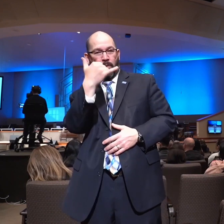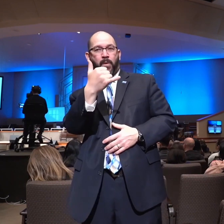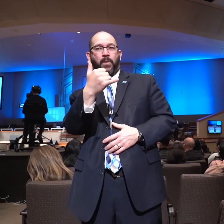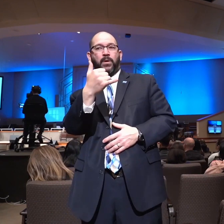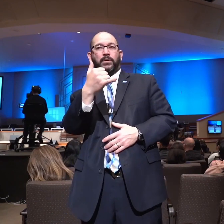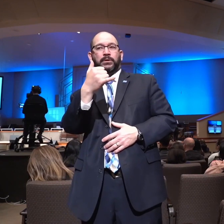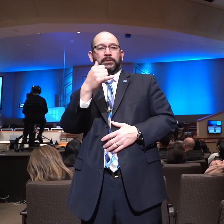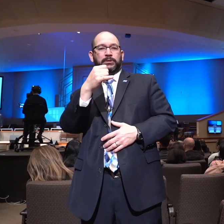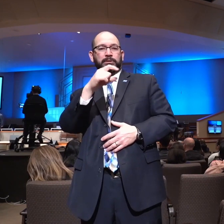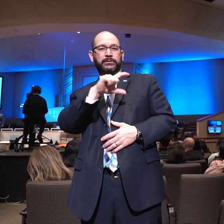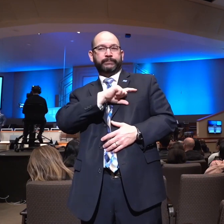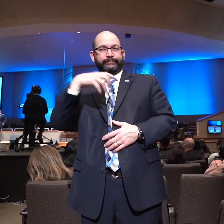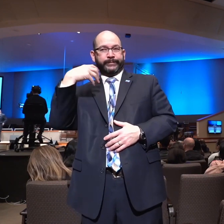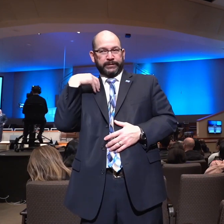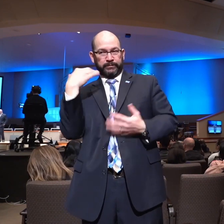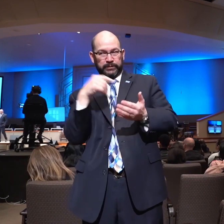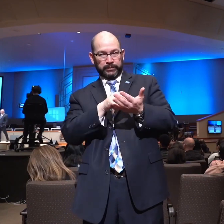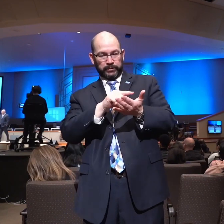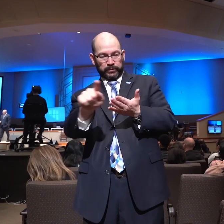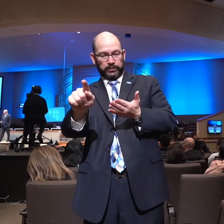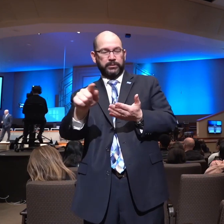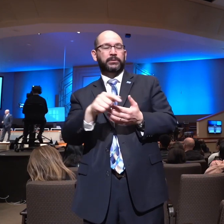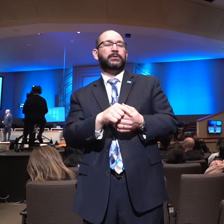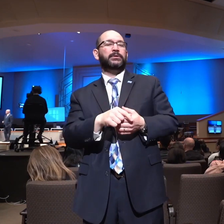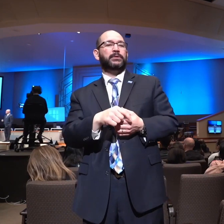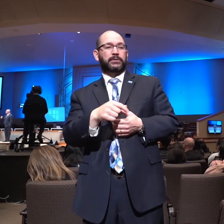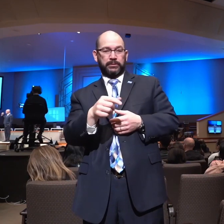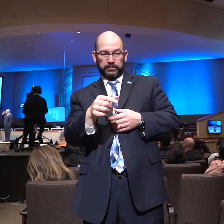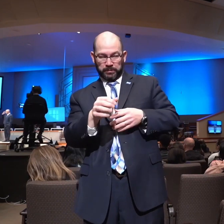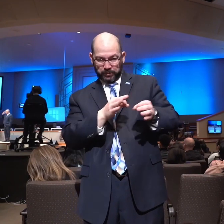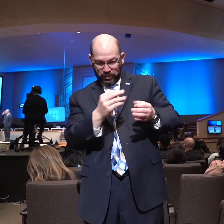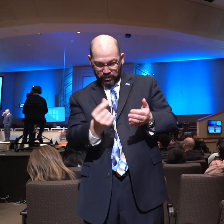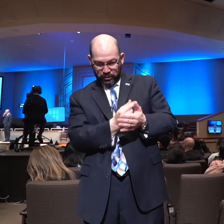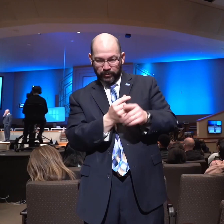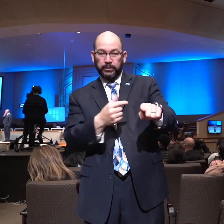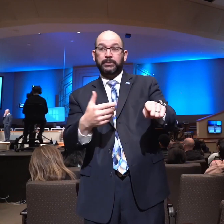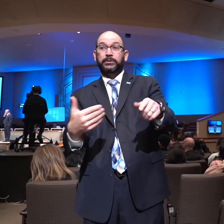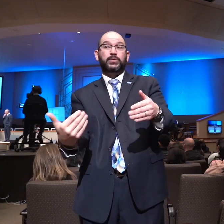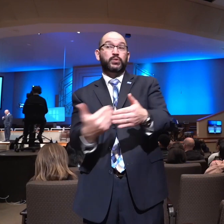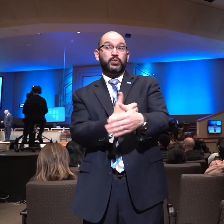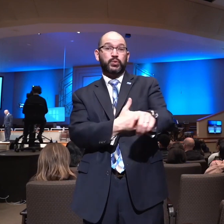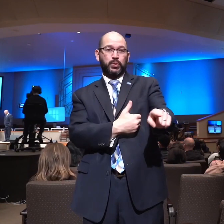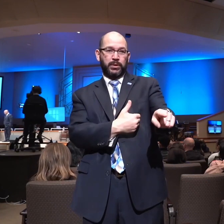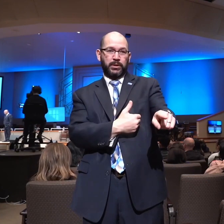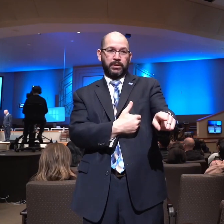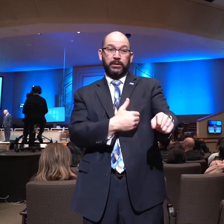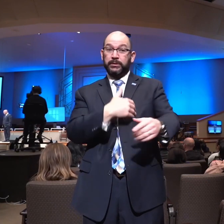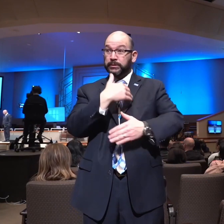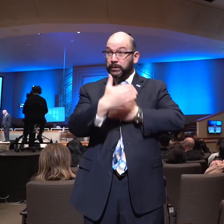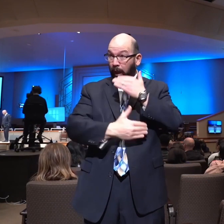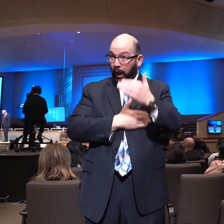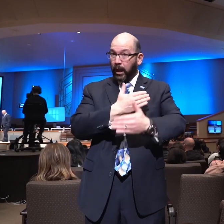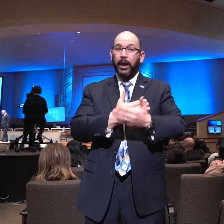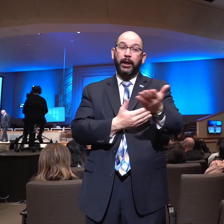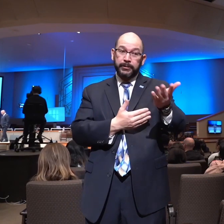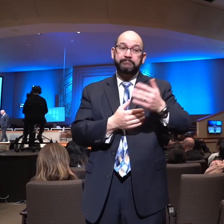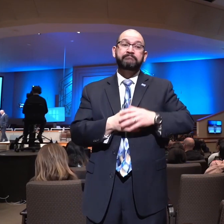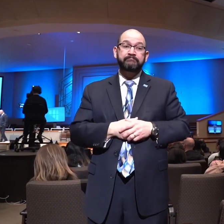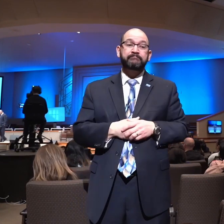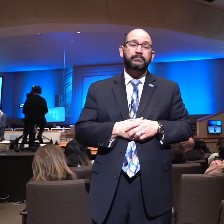I've shared briefly the gospel with him. He's new and he's a very kind man. And I've had some